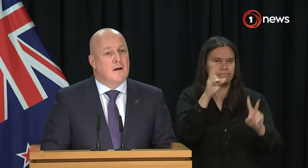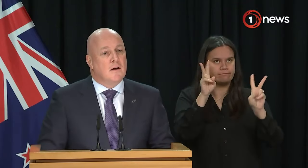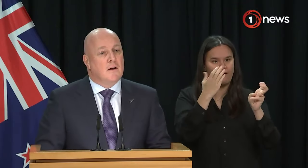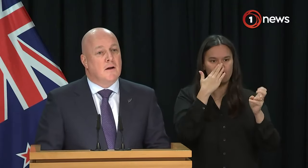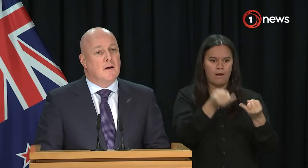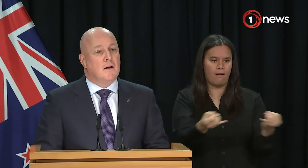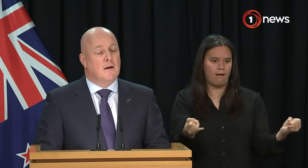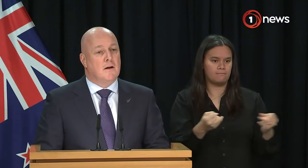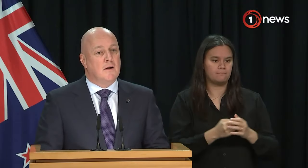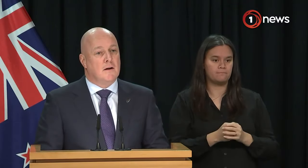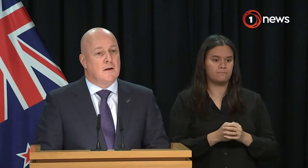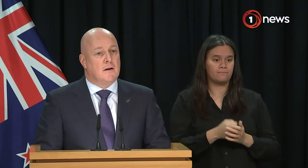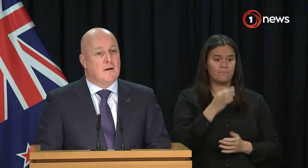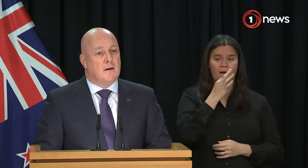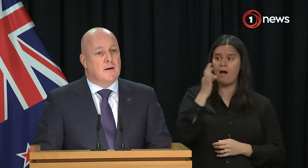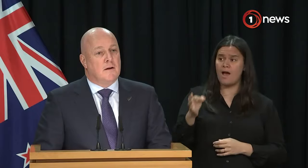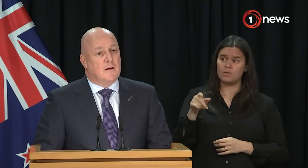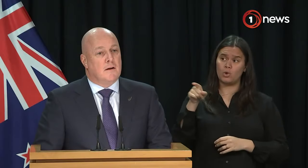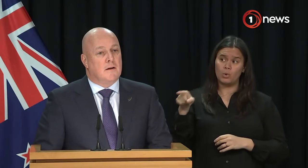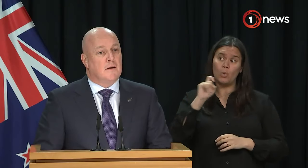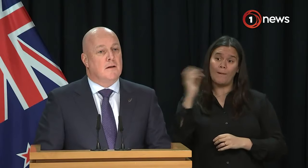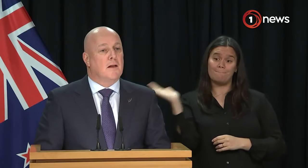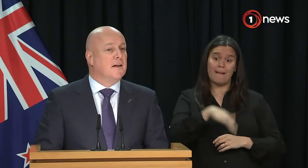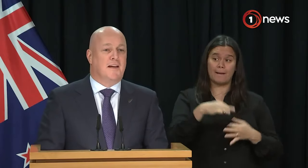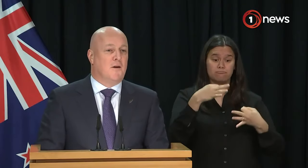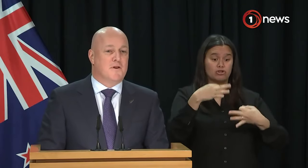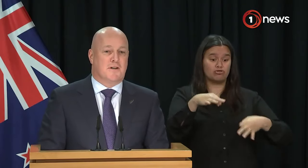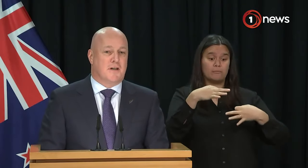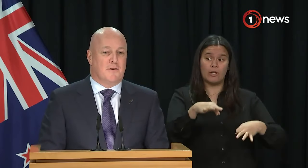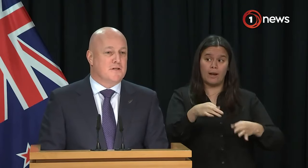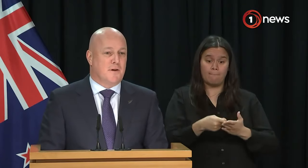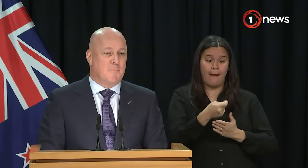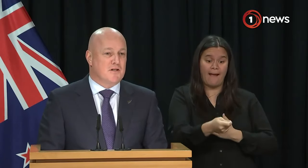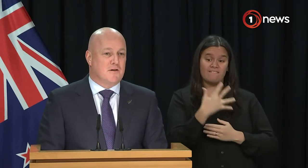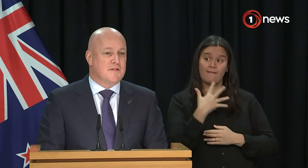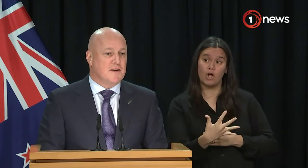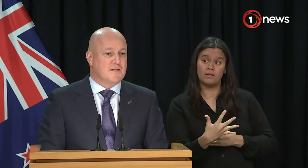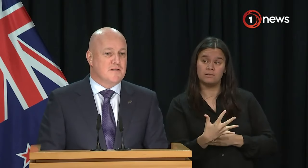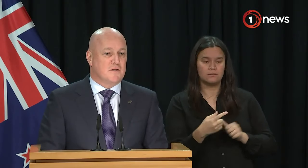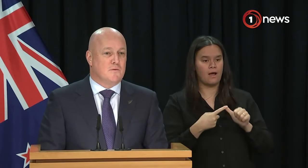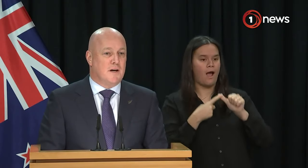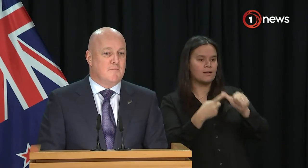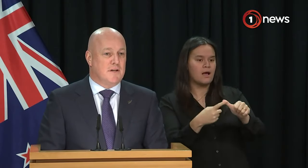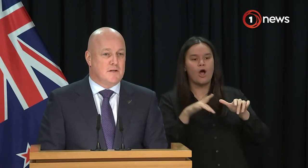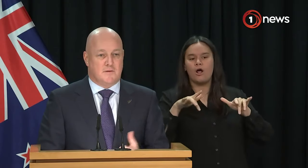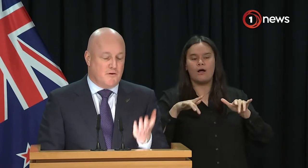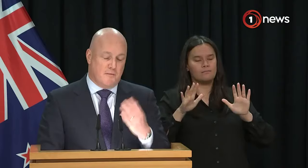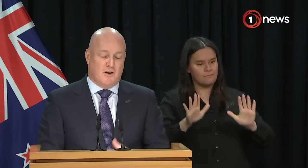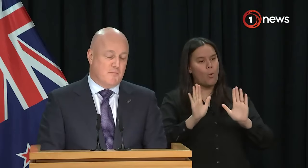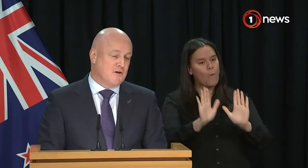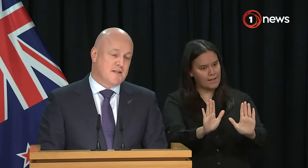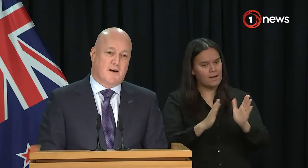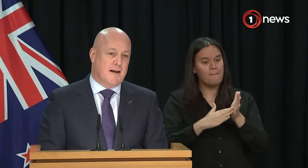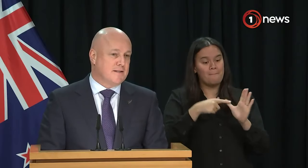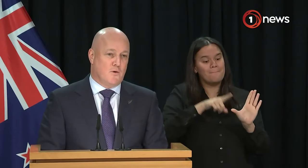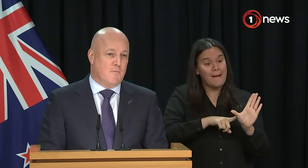reintroducing, sorry, the co-payment for prescriptions? Again, I'm not going to go into our budget conversations until, as we're